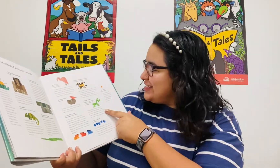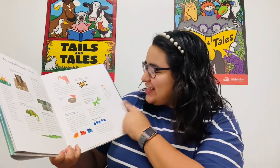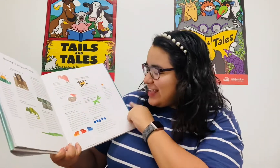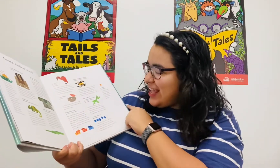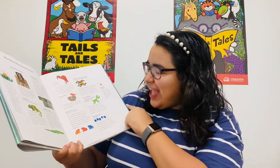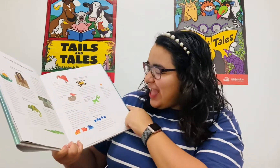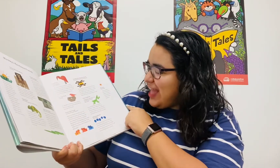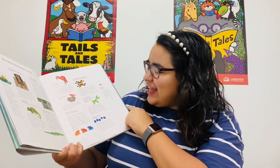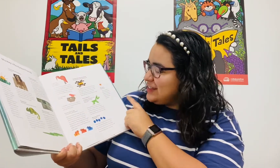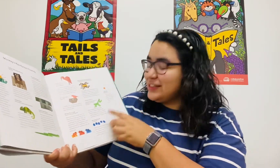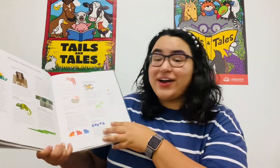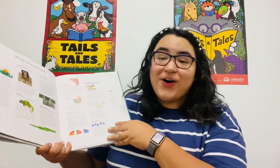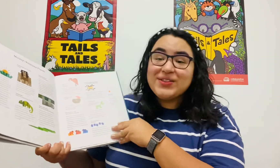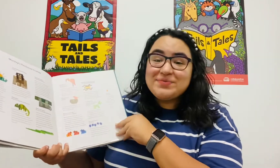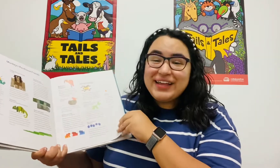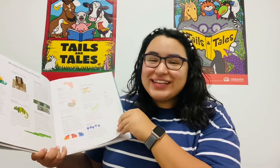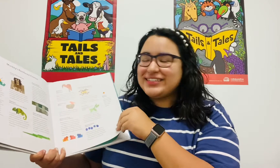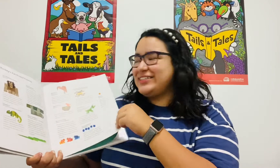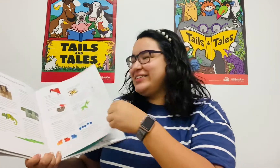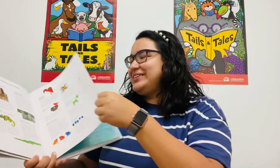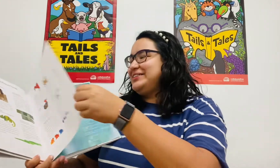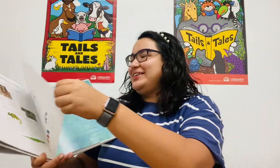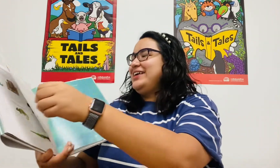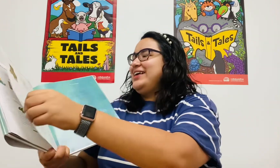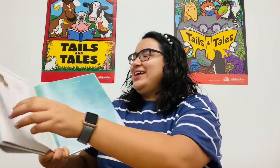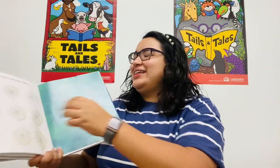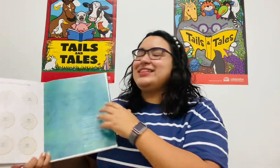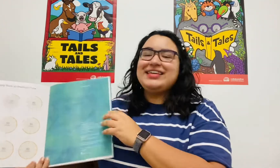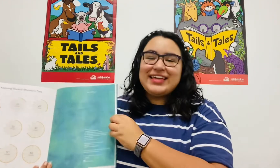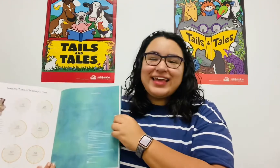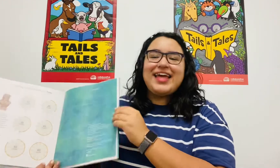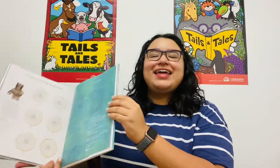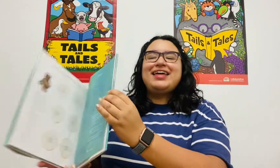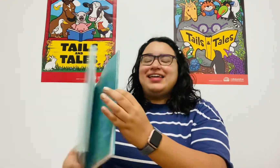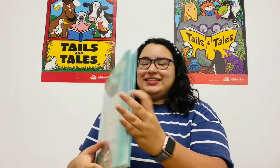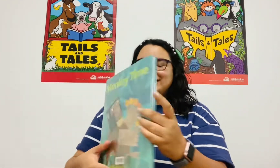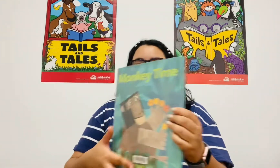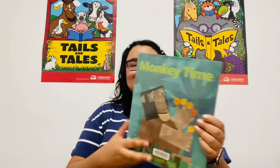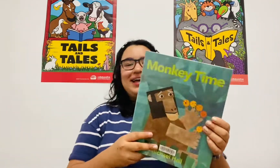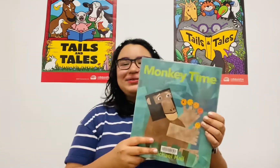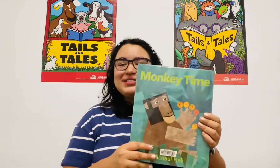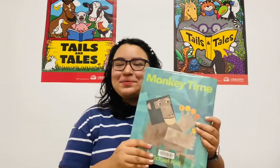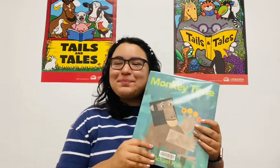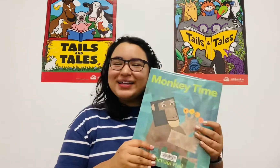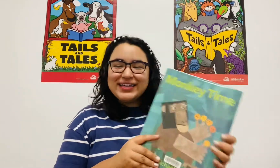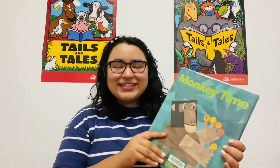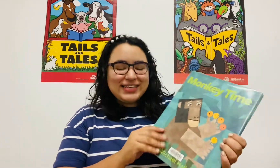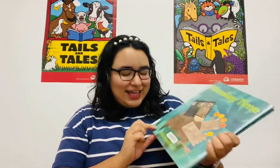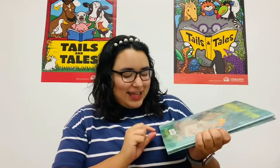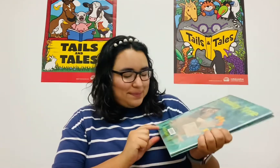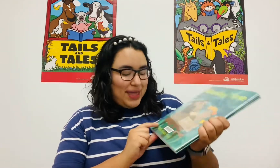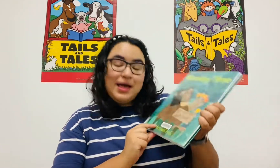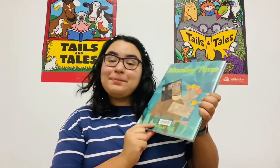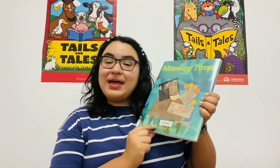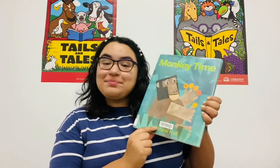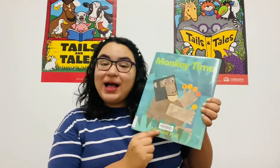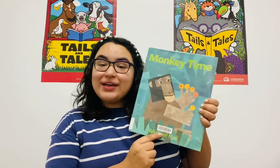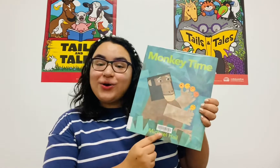and all the minutes. That's the end. That was Monkey Time by Michael